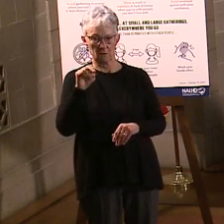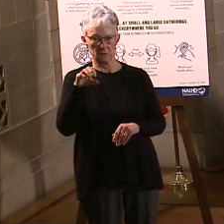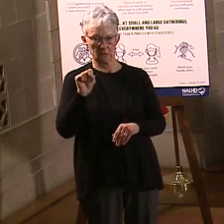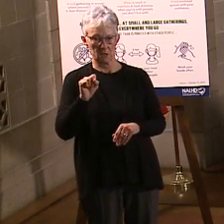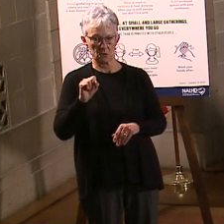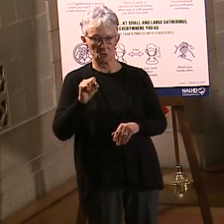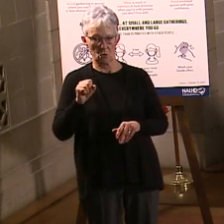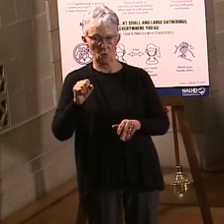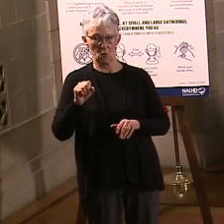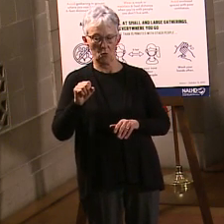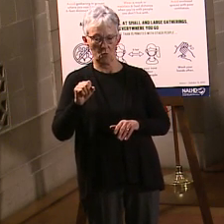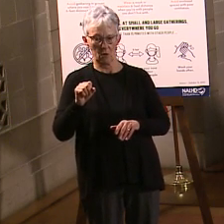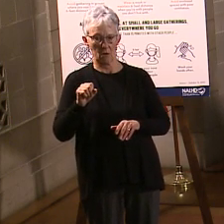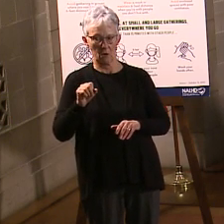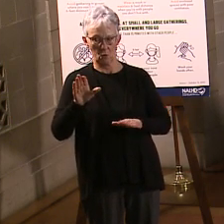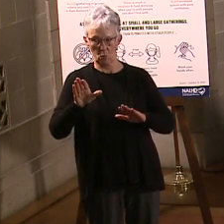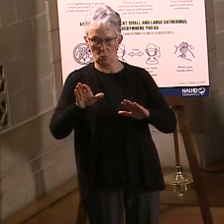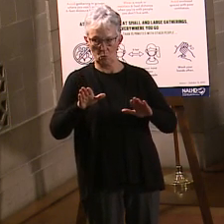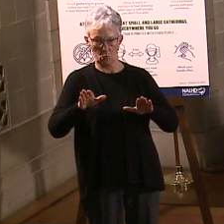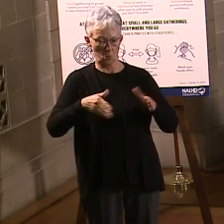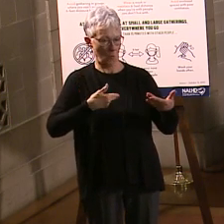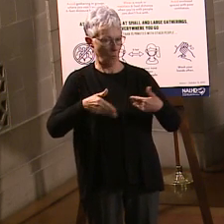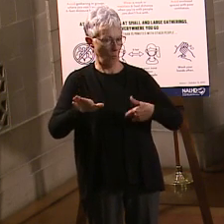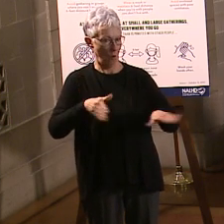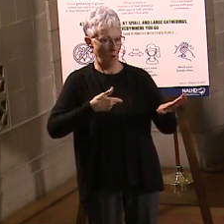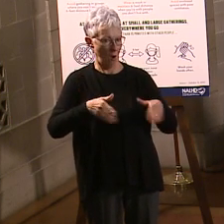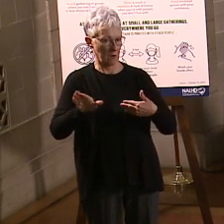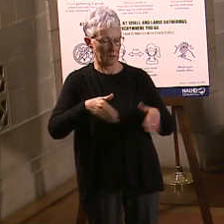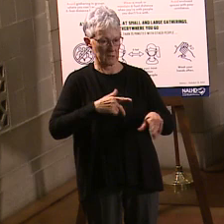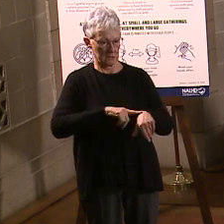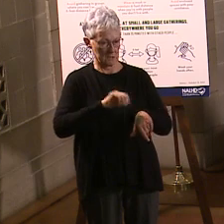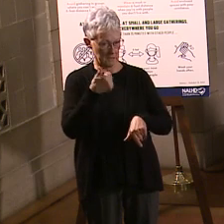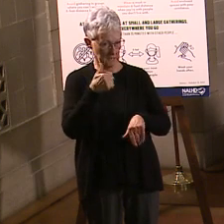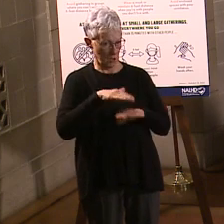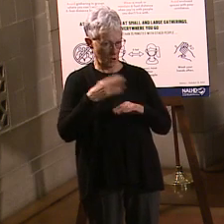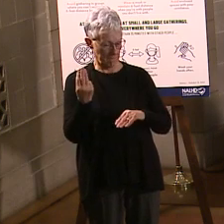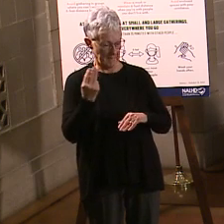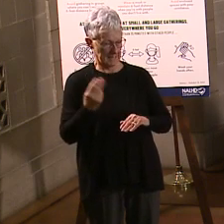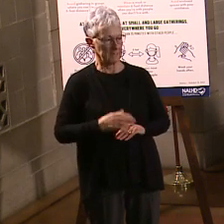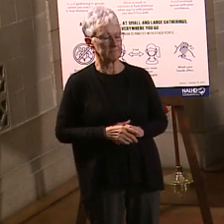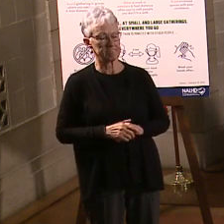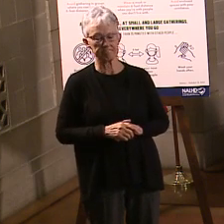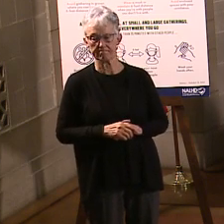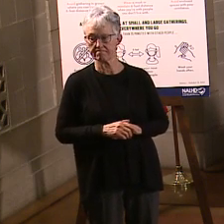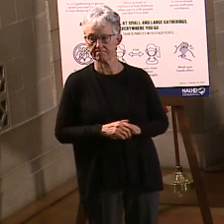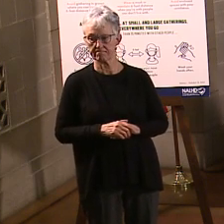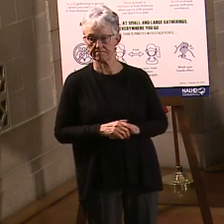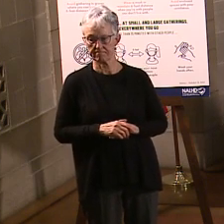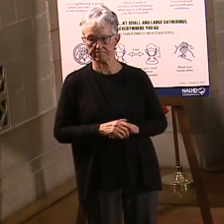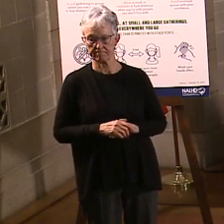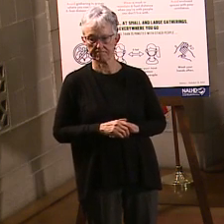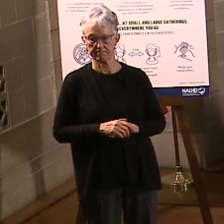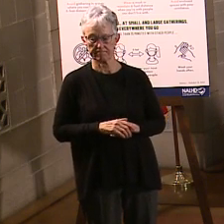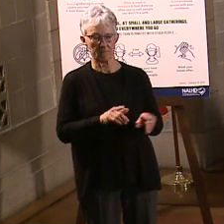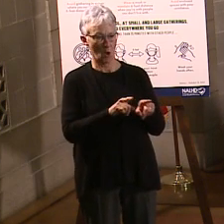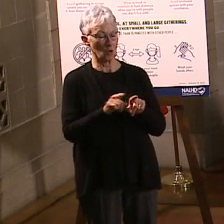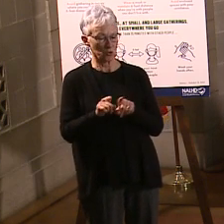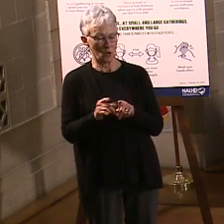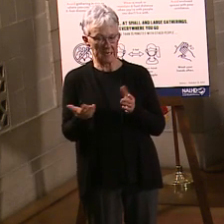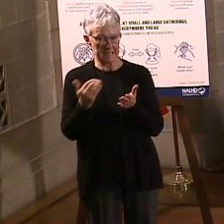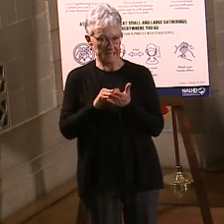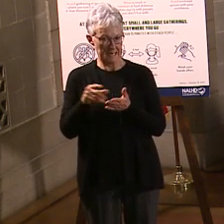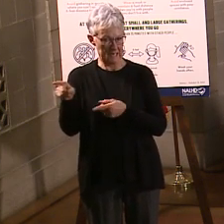All right, so let's go ahead and get into, oh, I know one of things I was going say with regard to reiterating what Lori said.